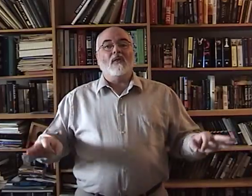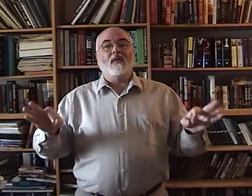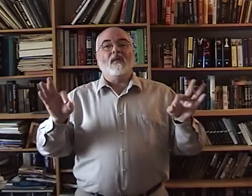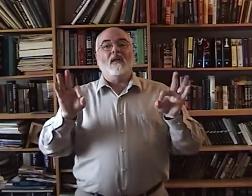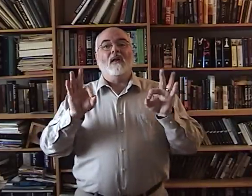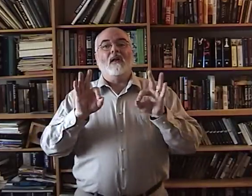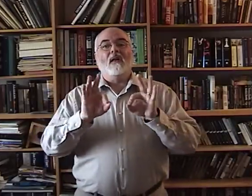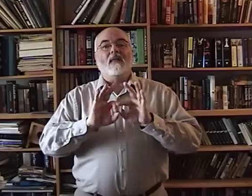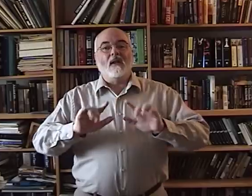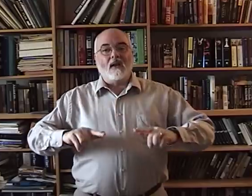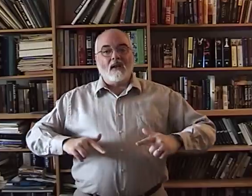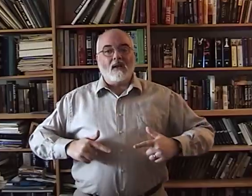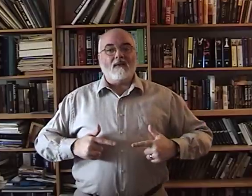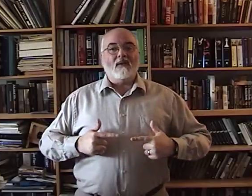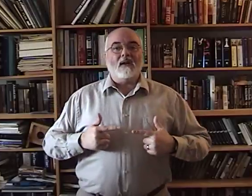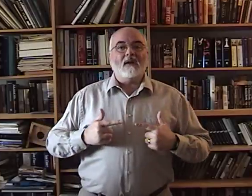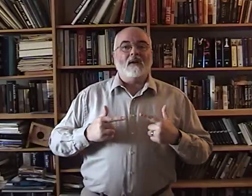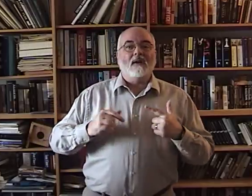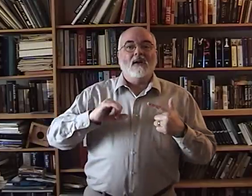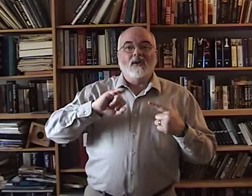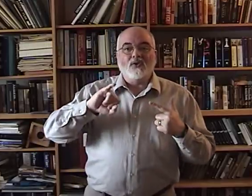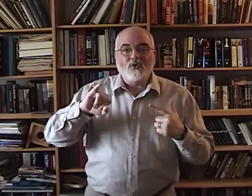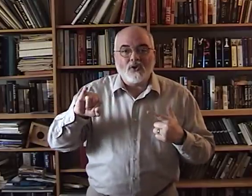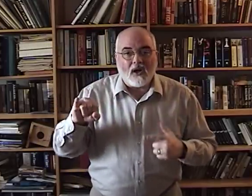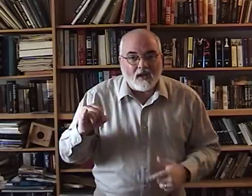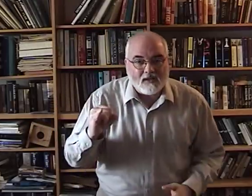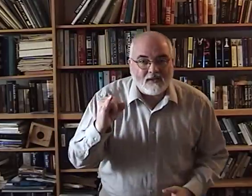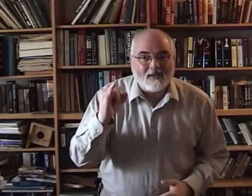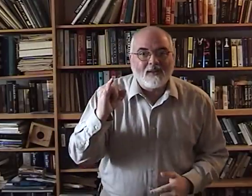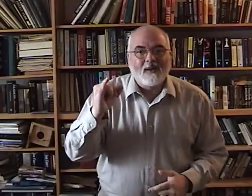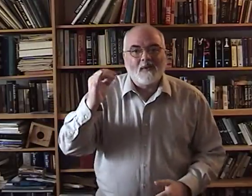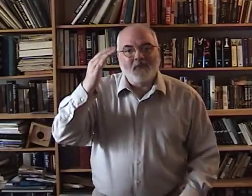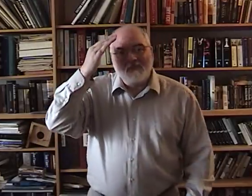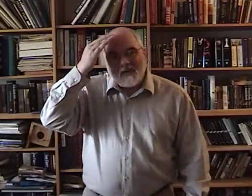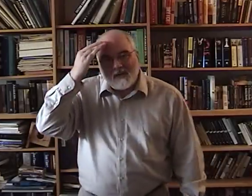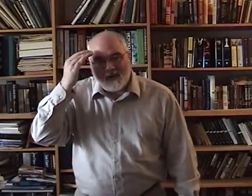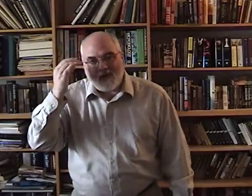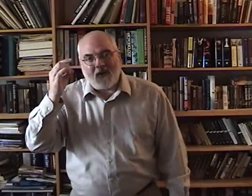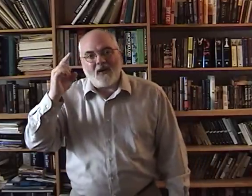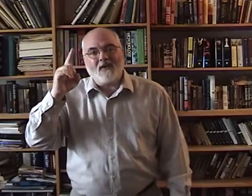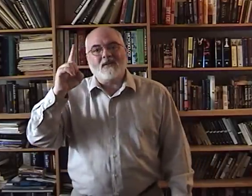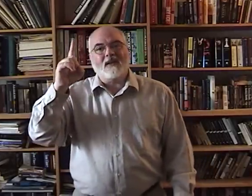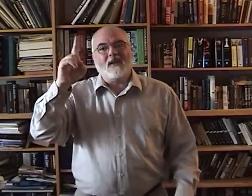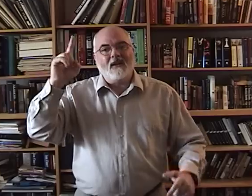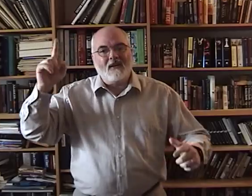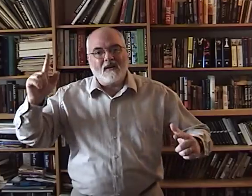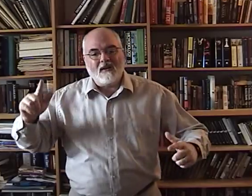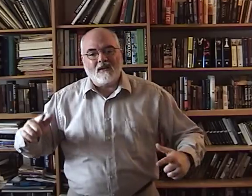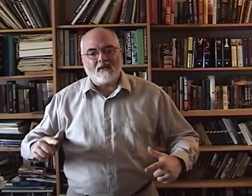the living just because he lives